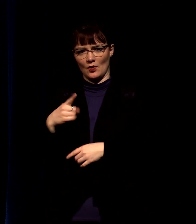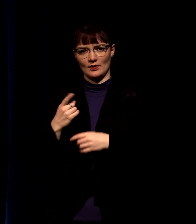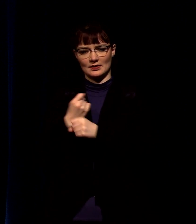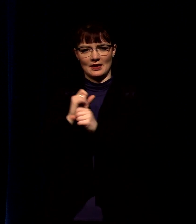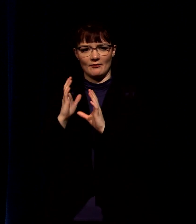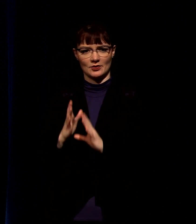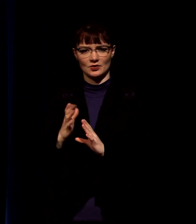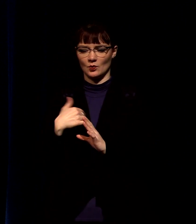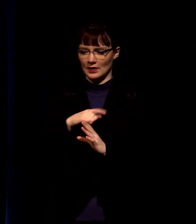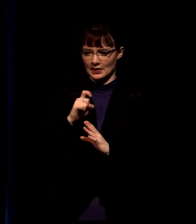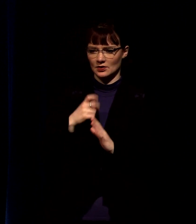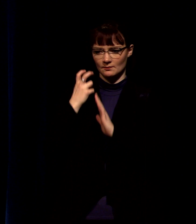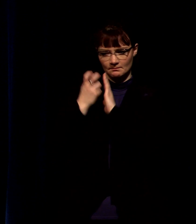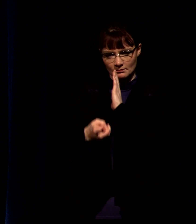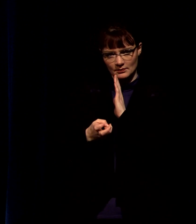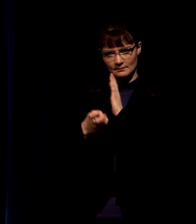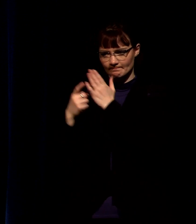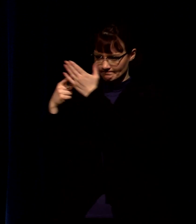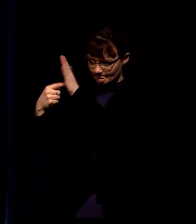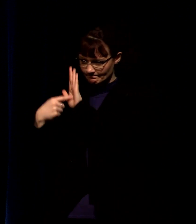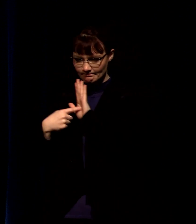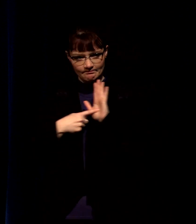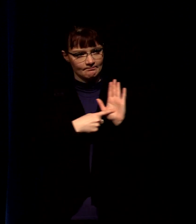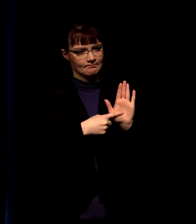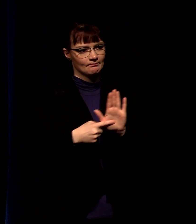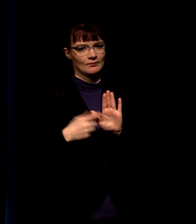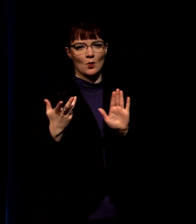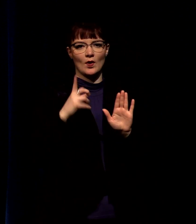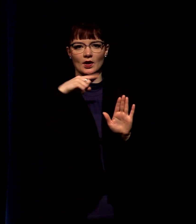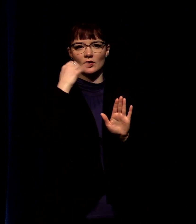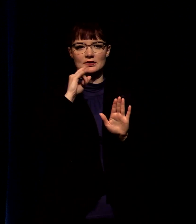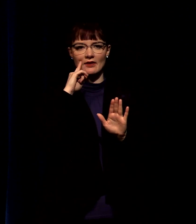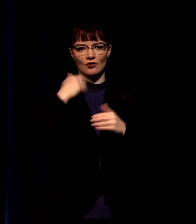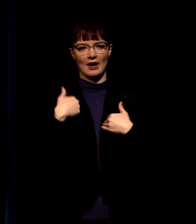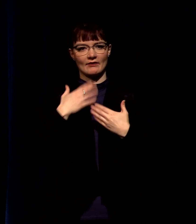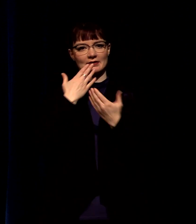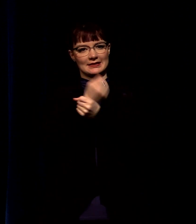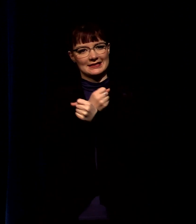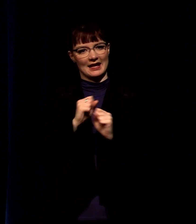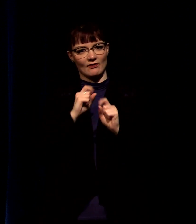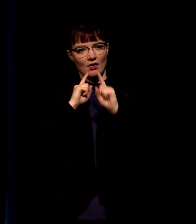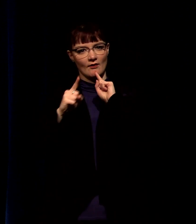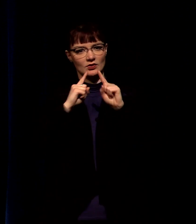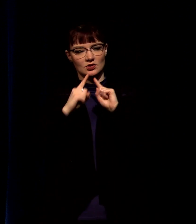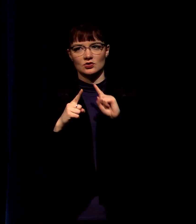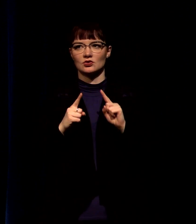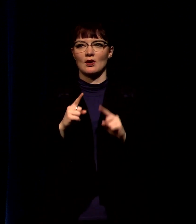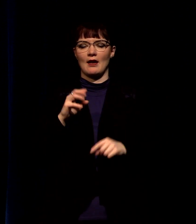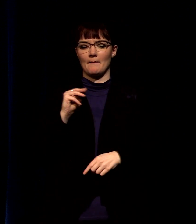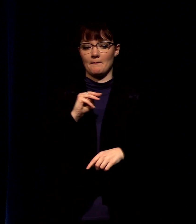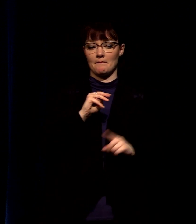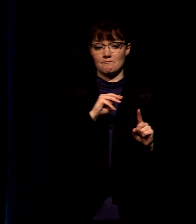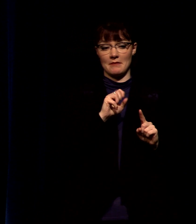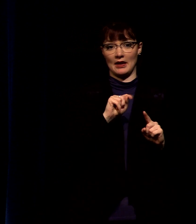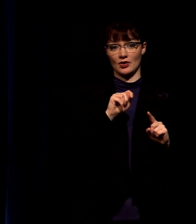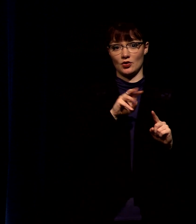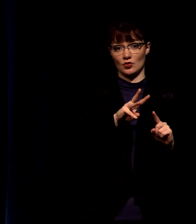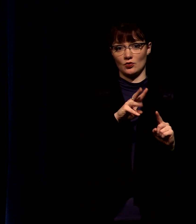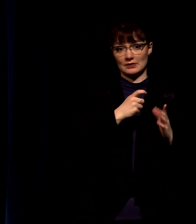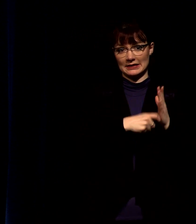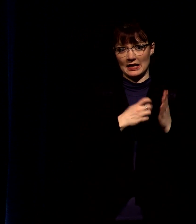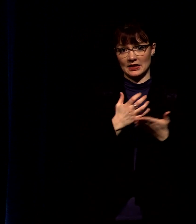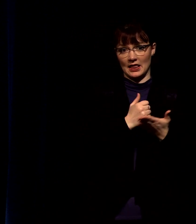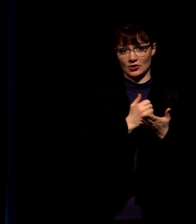and we need to example to our culture what this looks like here we have a collective picture of matthew the tax collector and